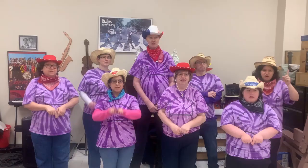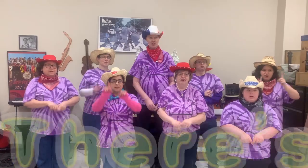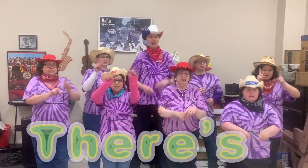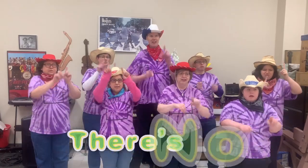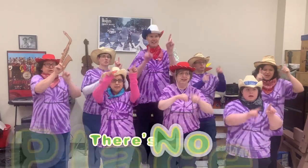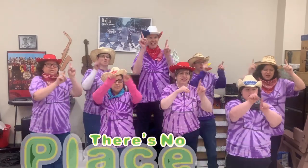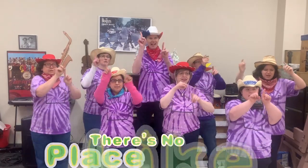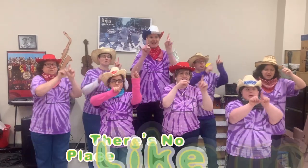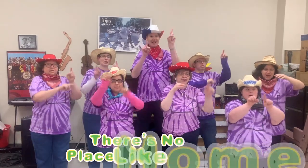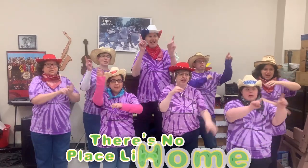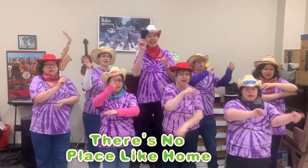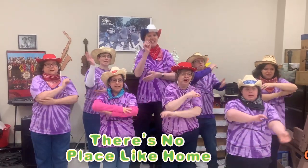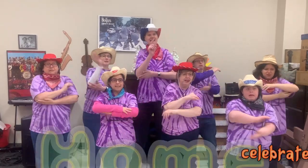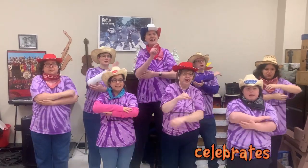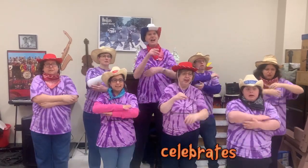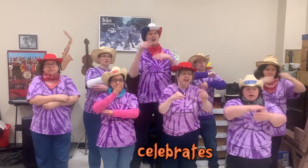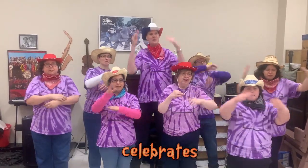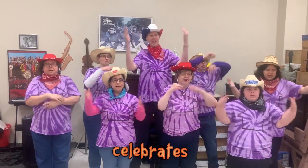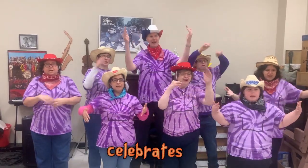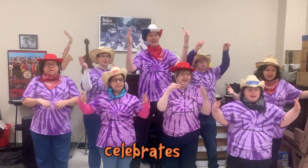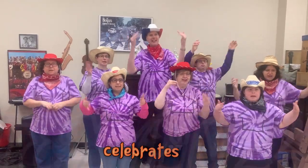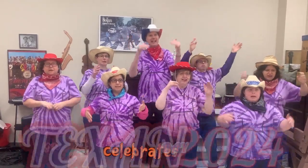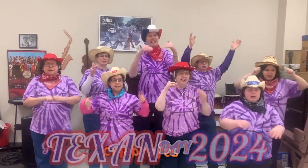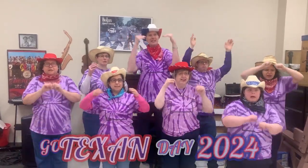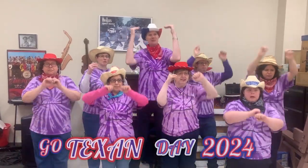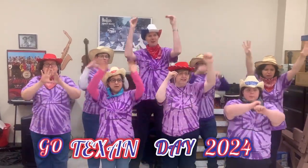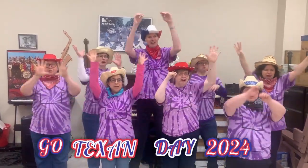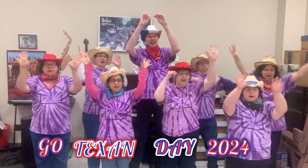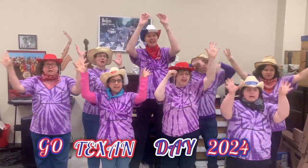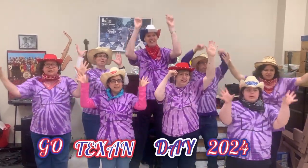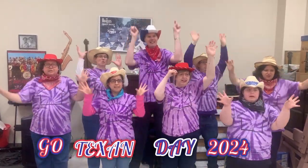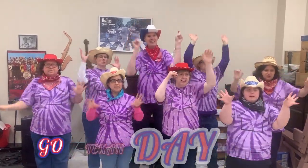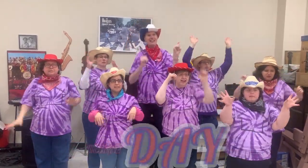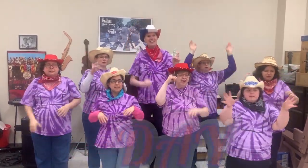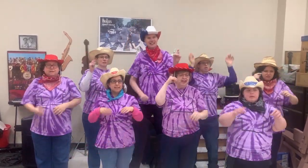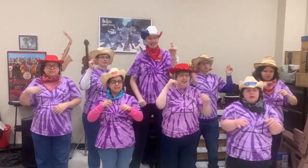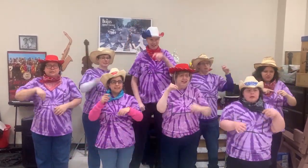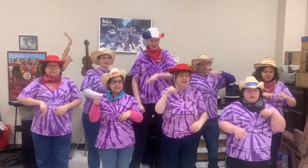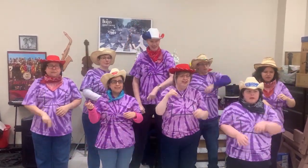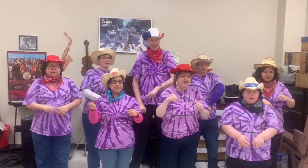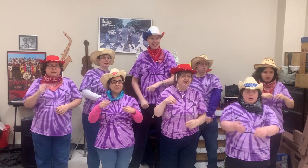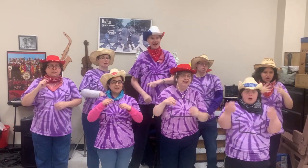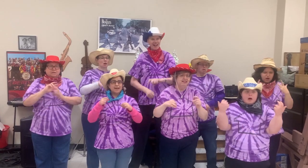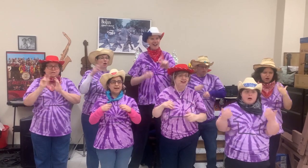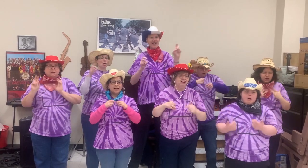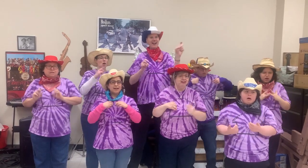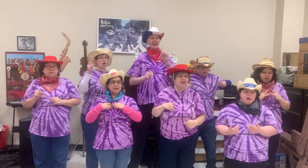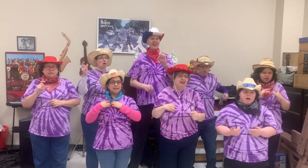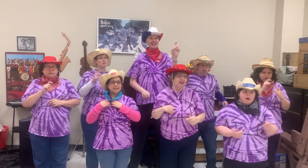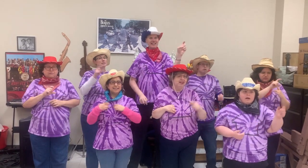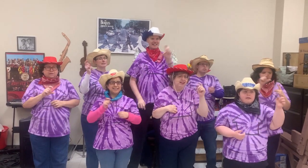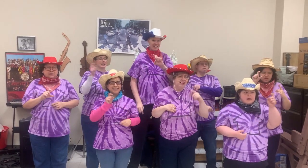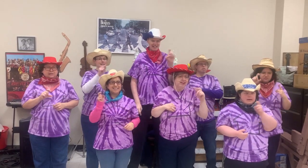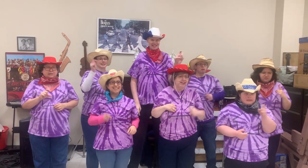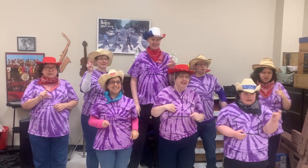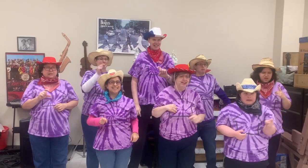The night are big and bright, deep in the heart of Texas,